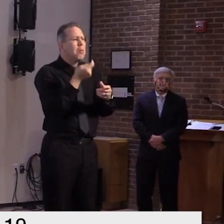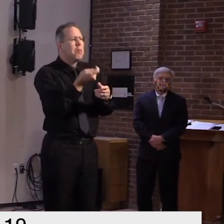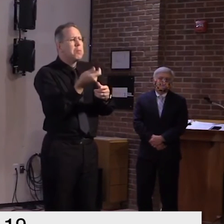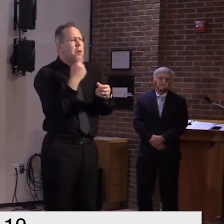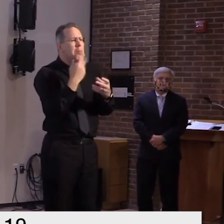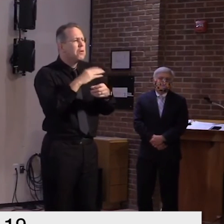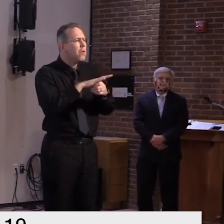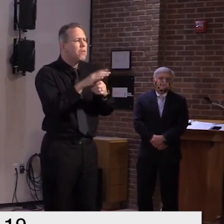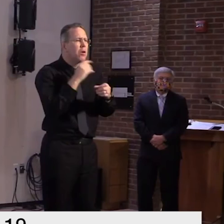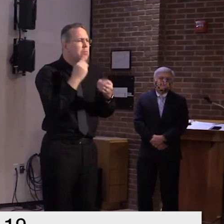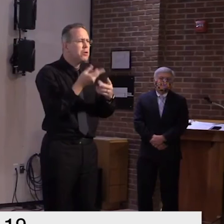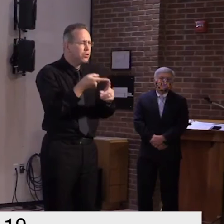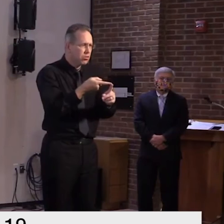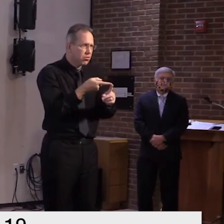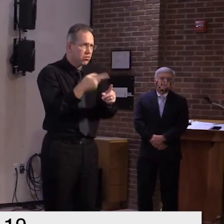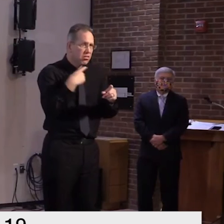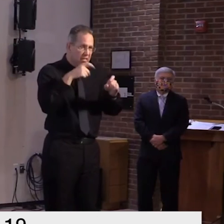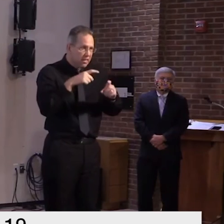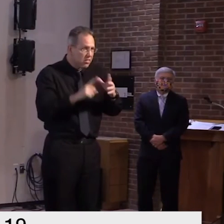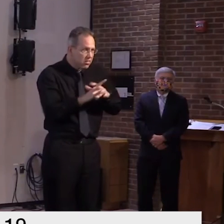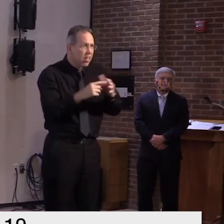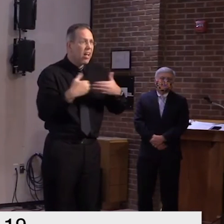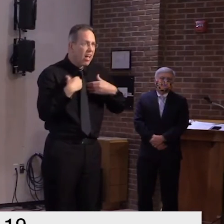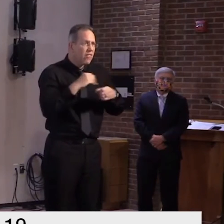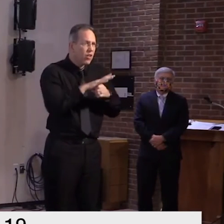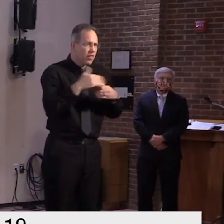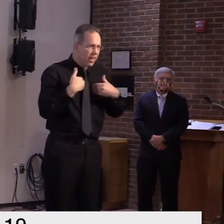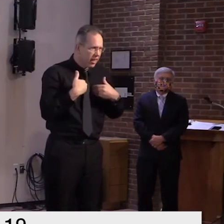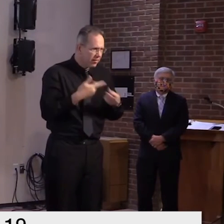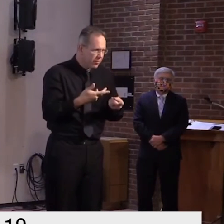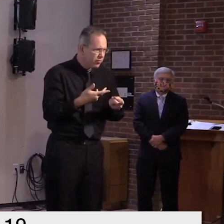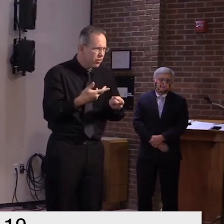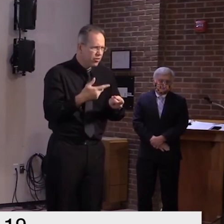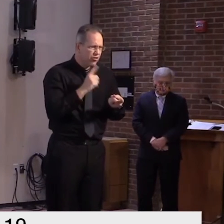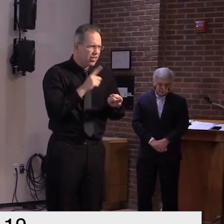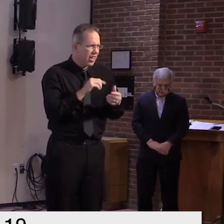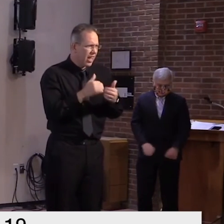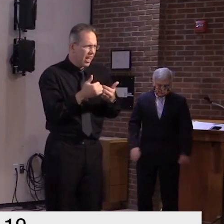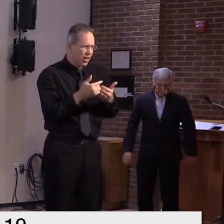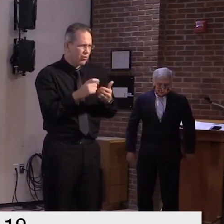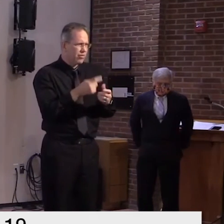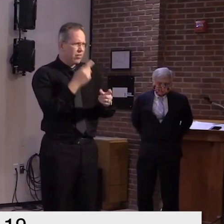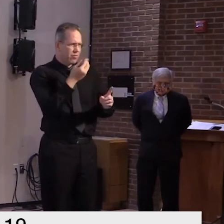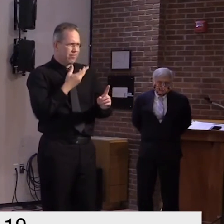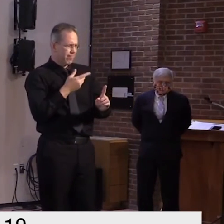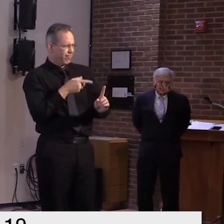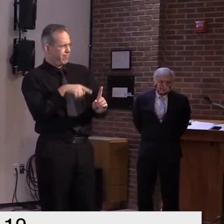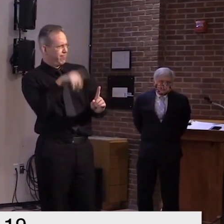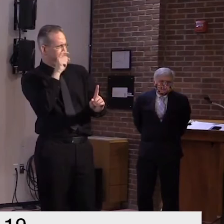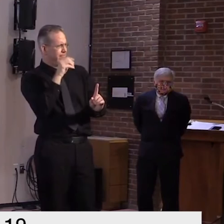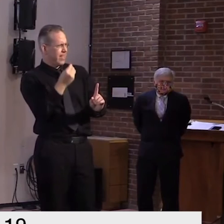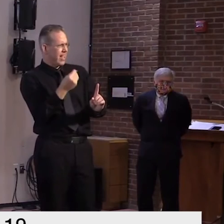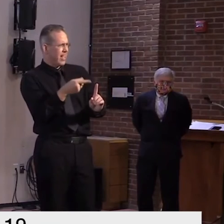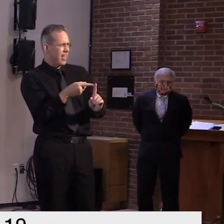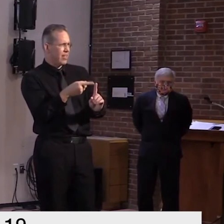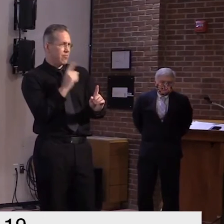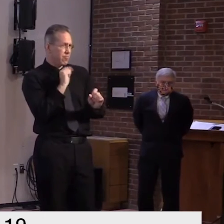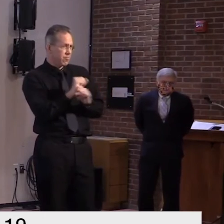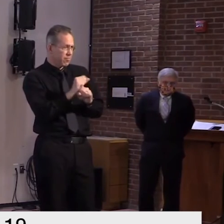and if it's a negative result also considerations given to is it a true negative or a false negative result